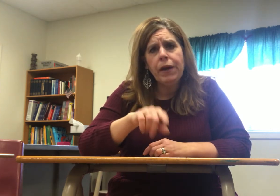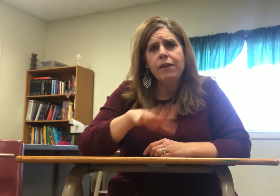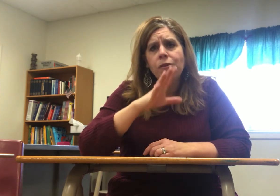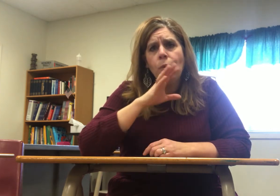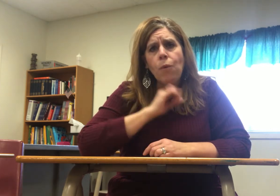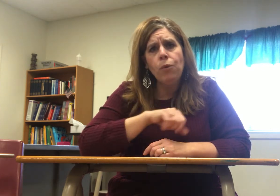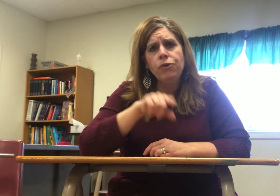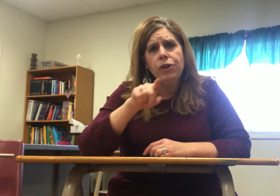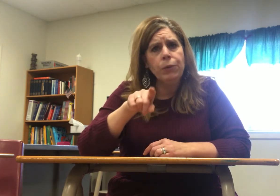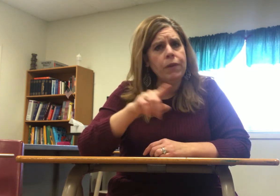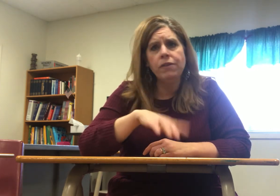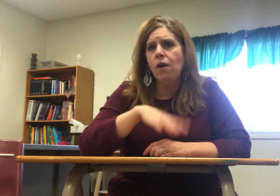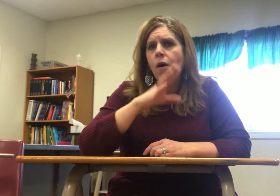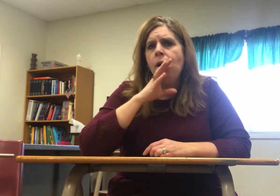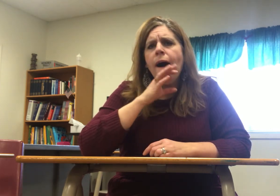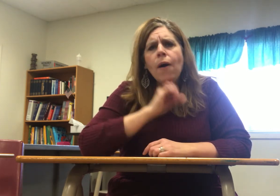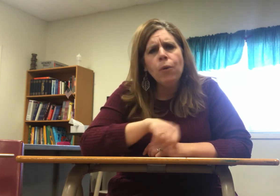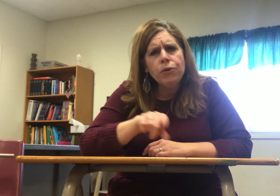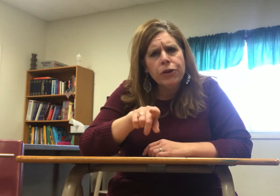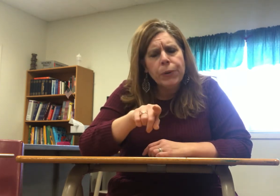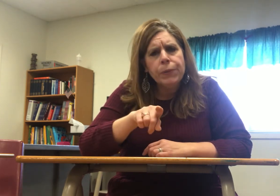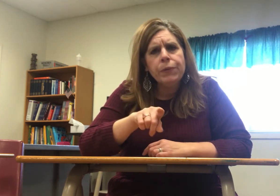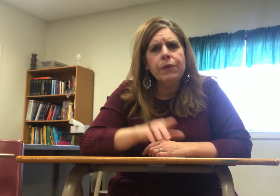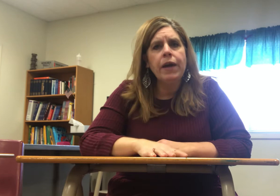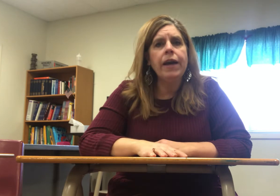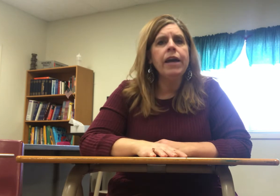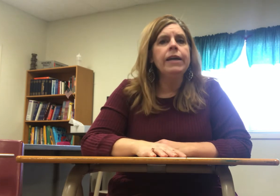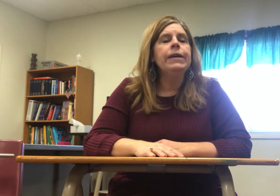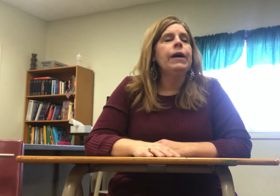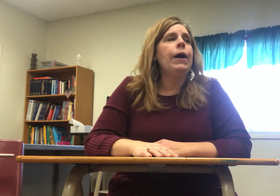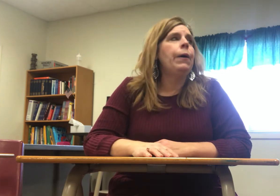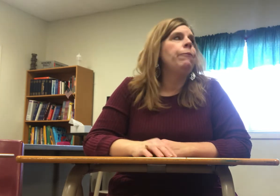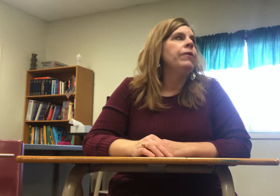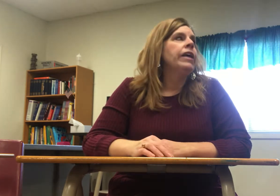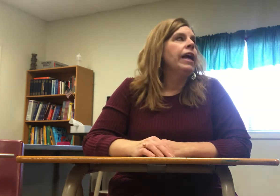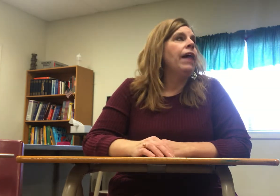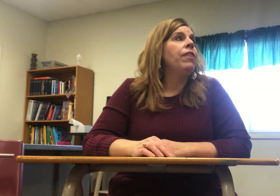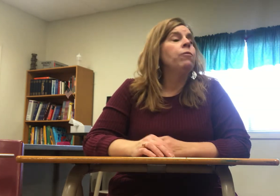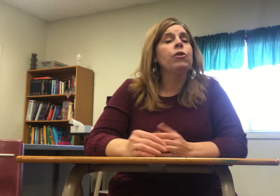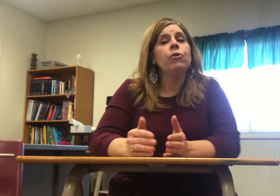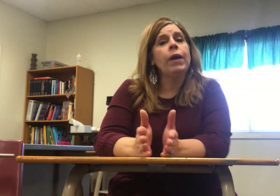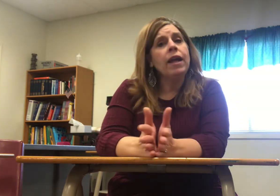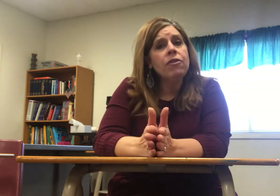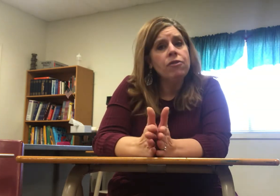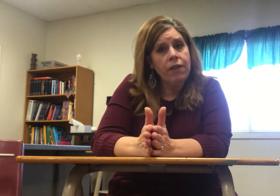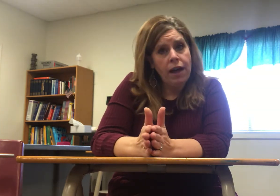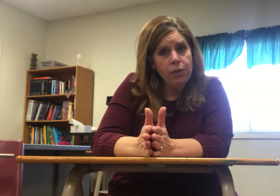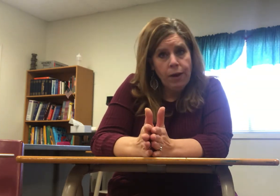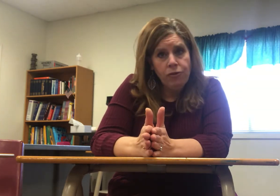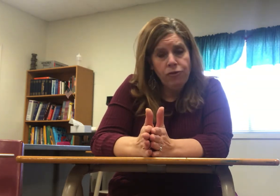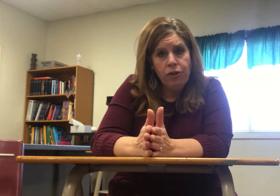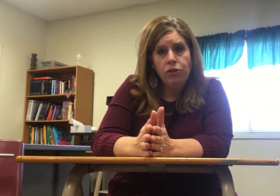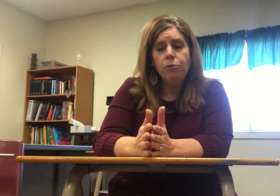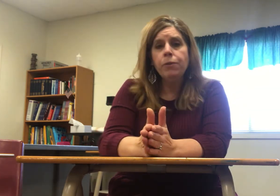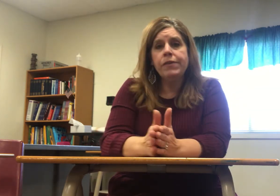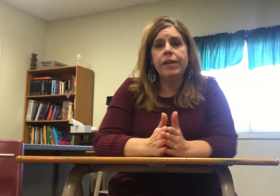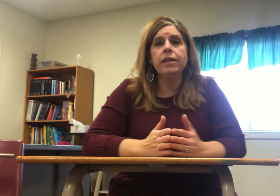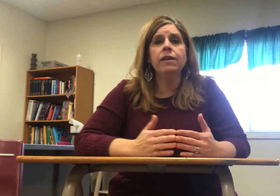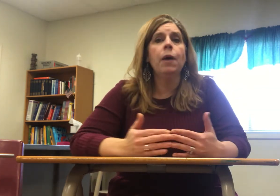so old you that's all how old are you okay um and then when you answer that question you precede the number